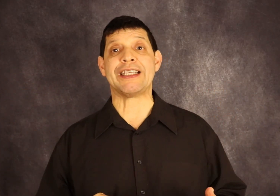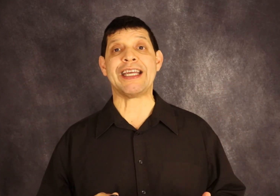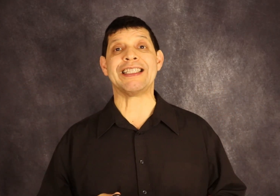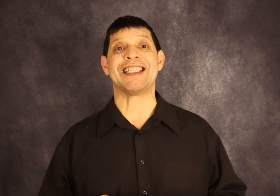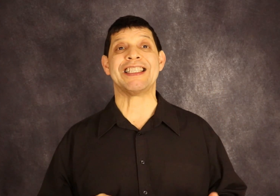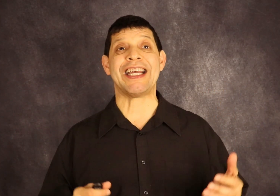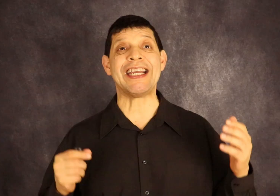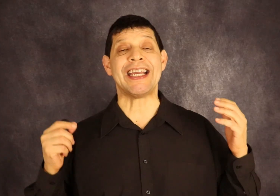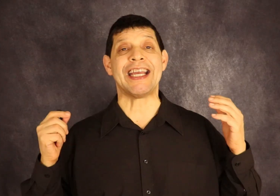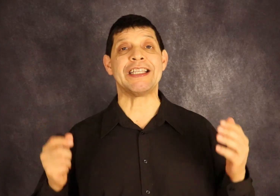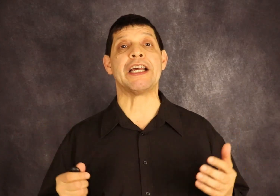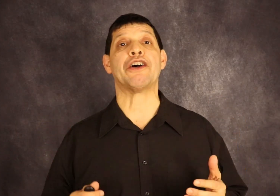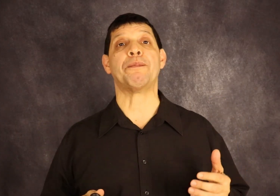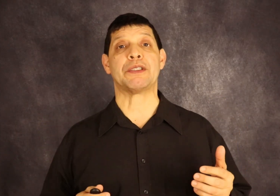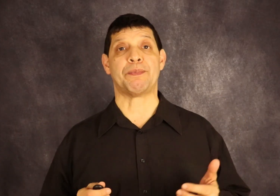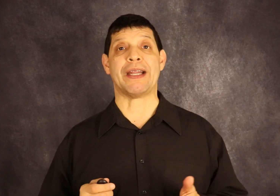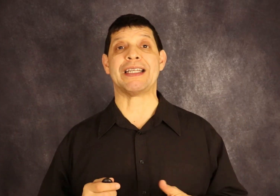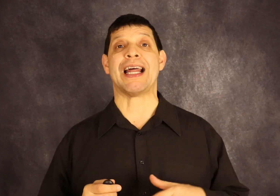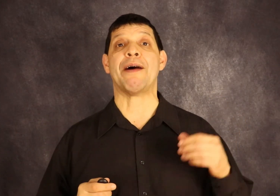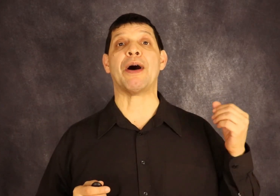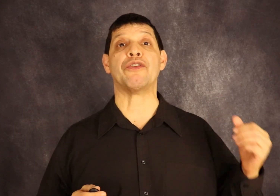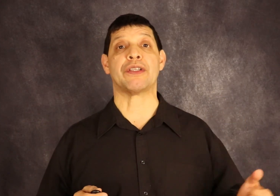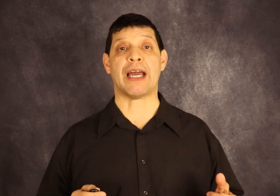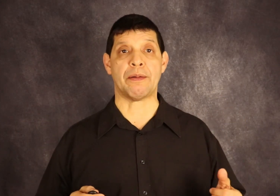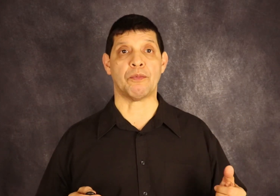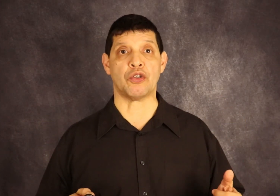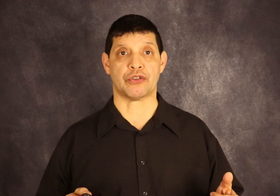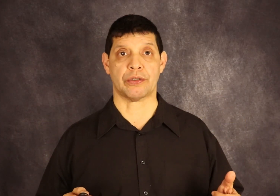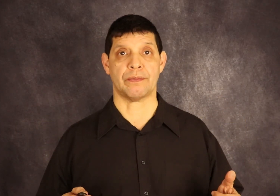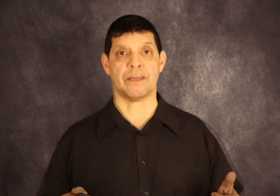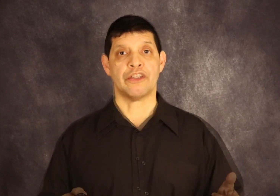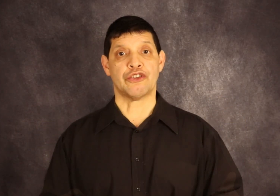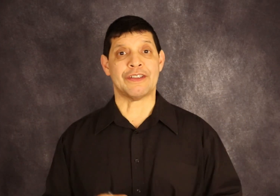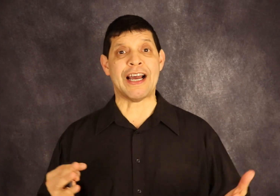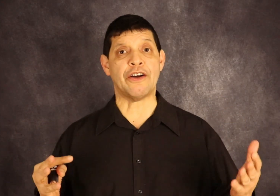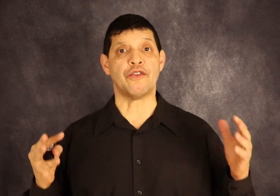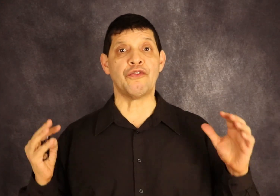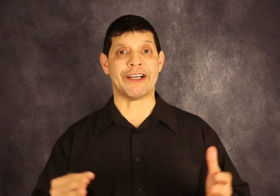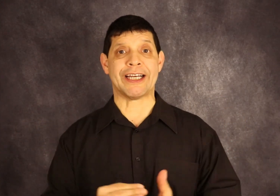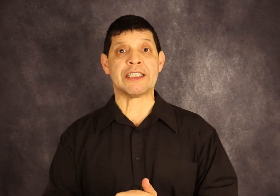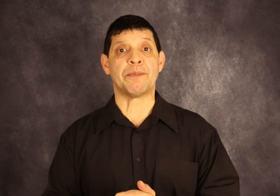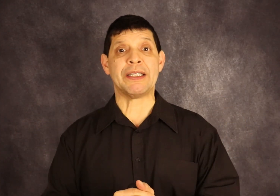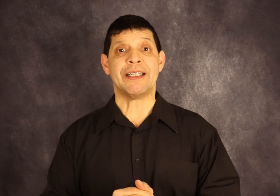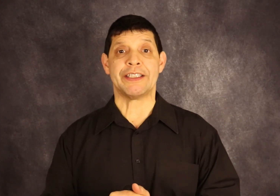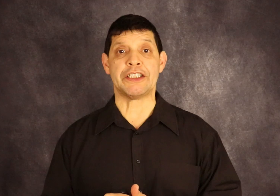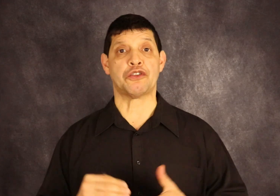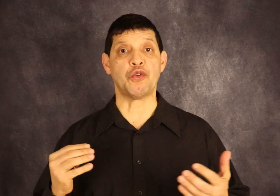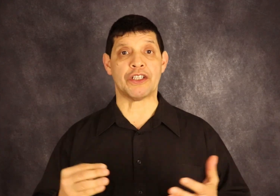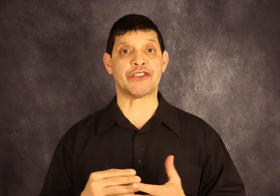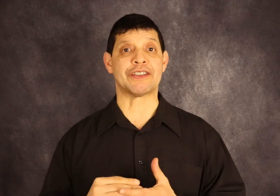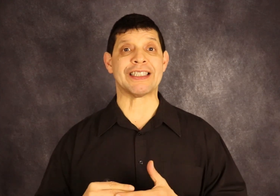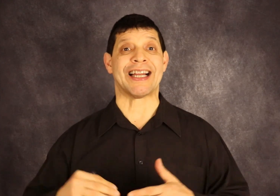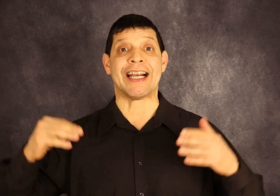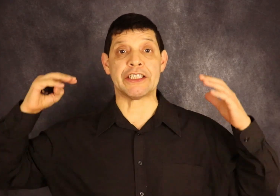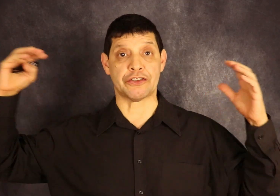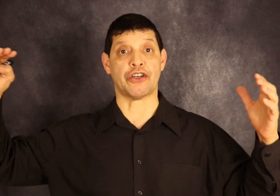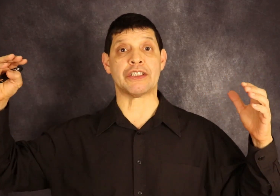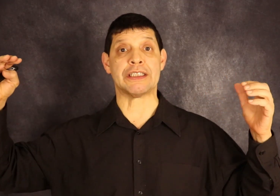days, they ended up spending about nine months. So now, unregrettably, these two astronauts are stuck in